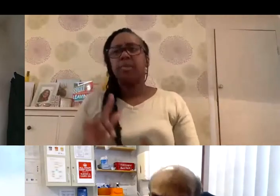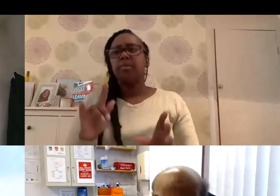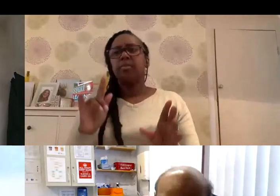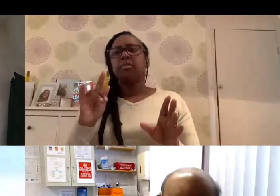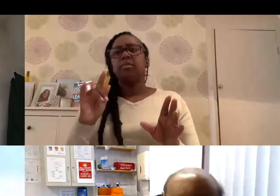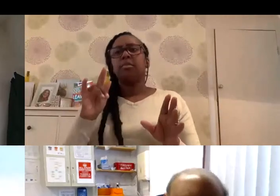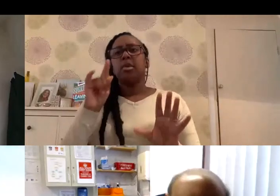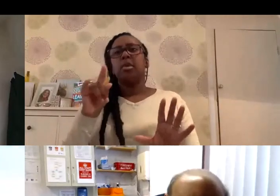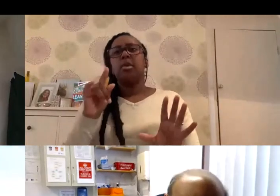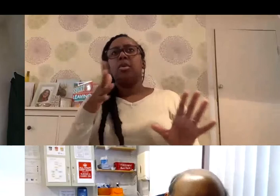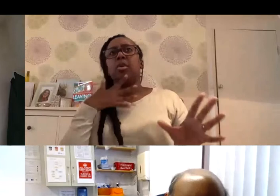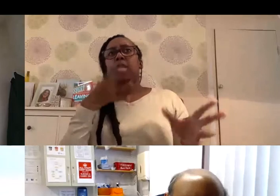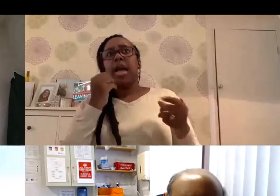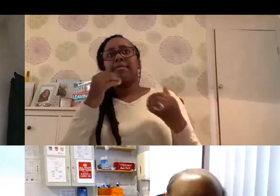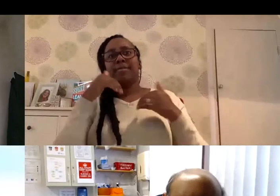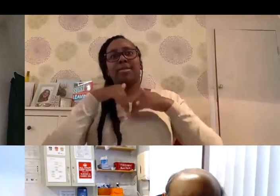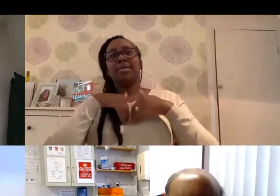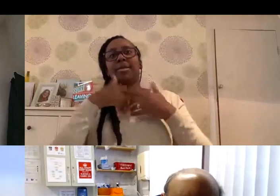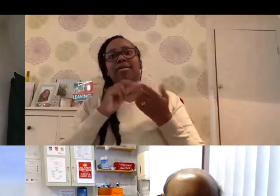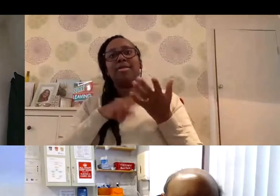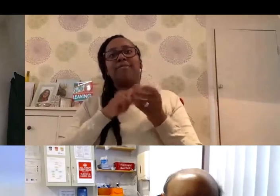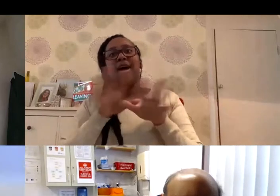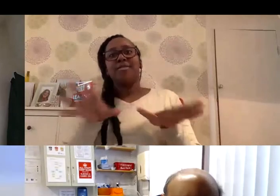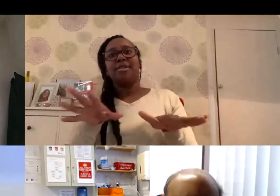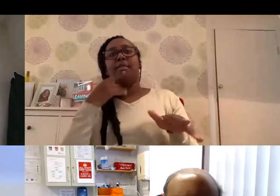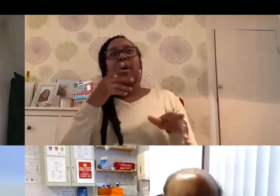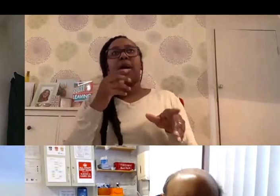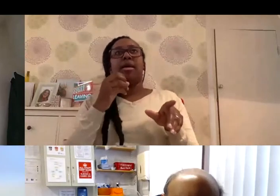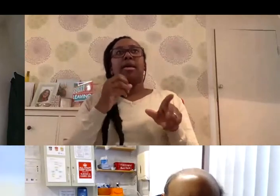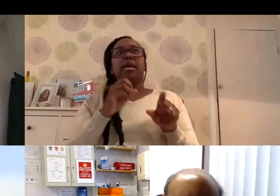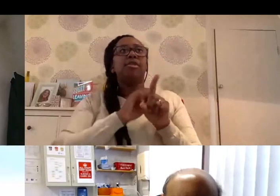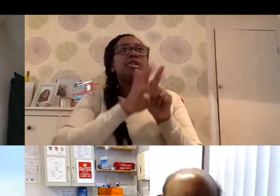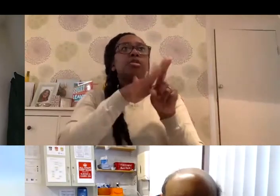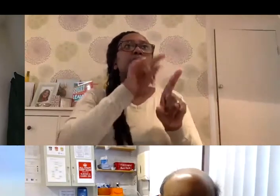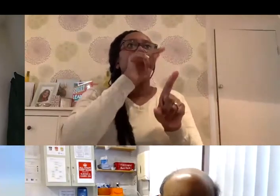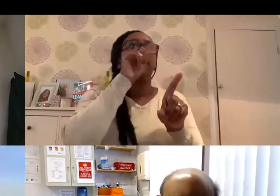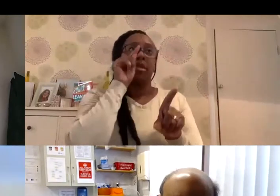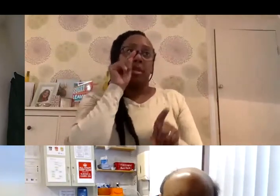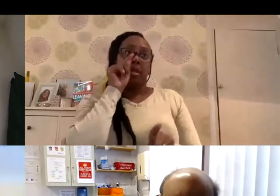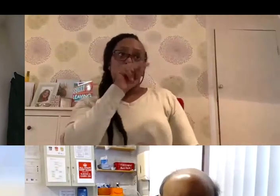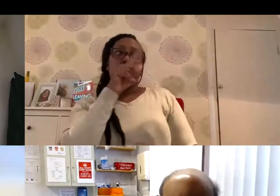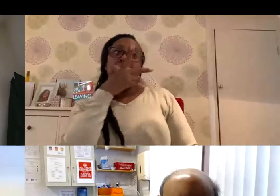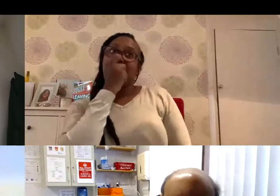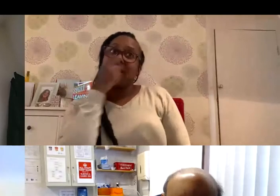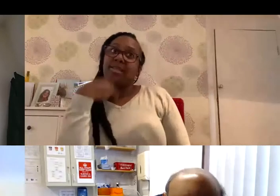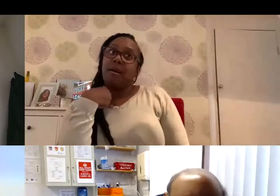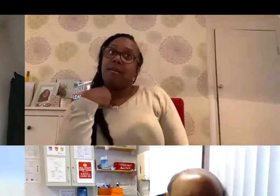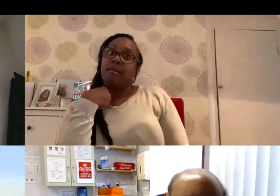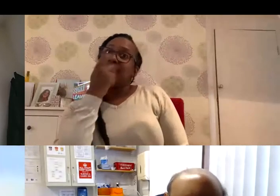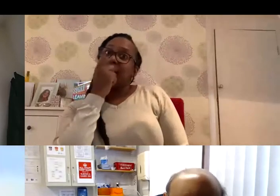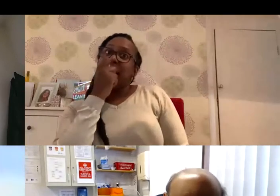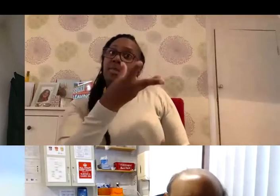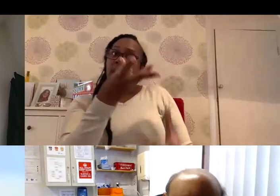asymptomatic and are carrying the virus. But if that virus then is spread to somebody who has underlying conditions, or whose body it